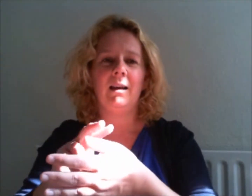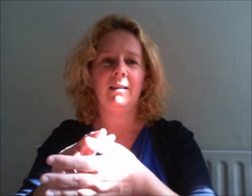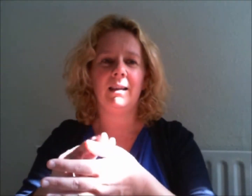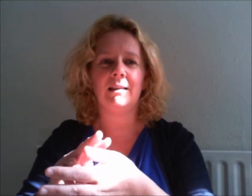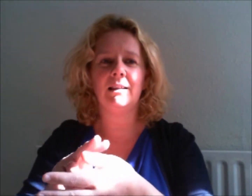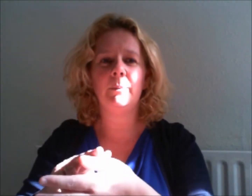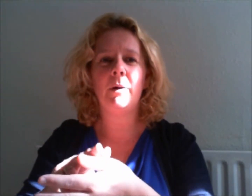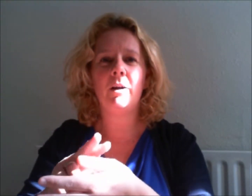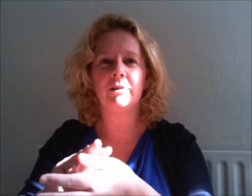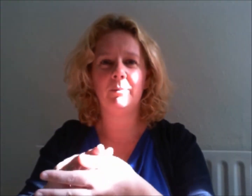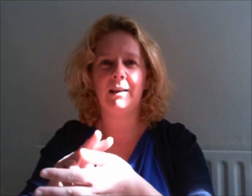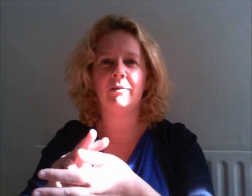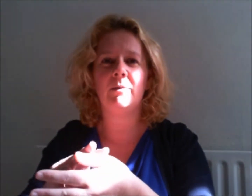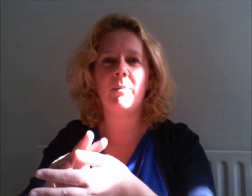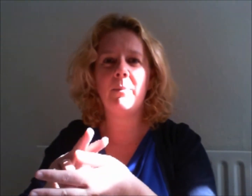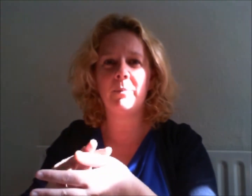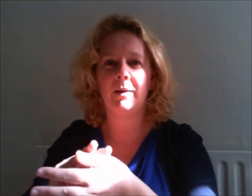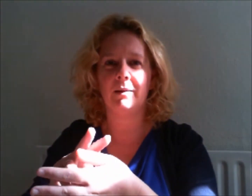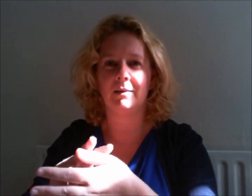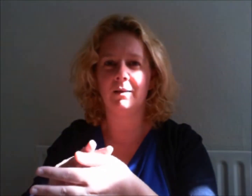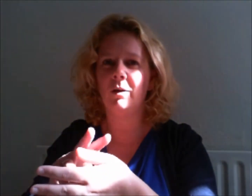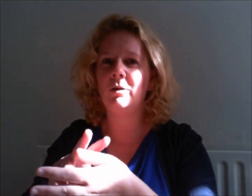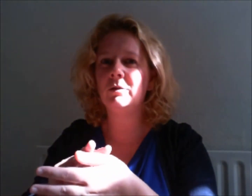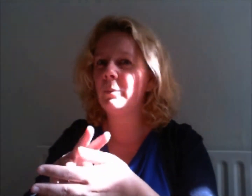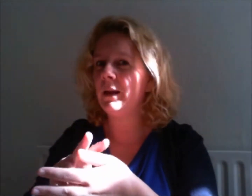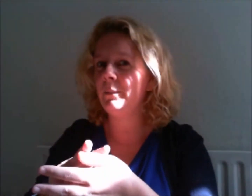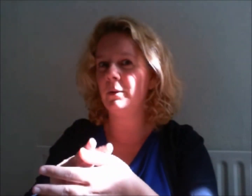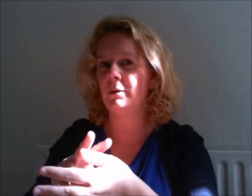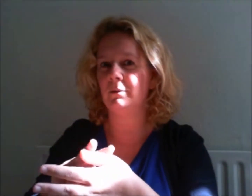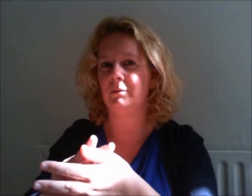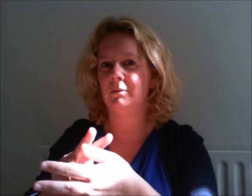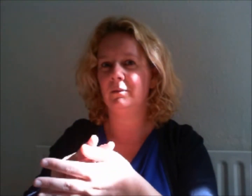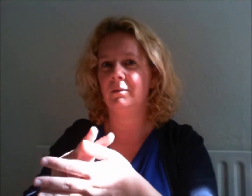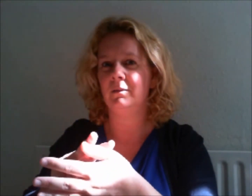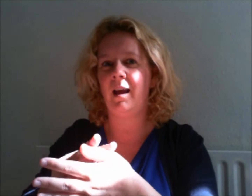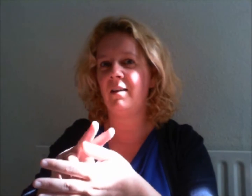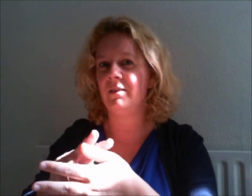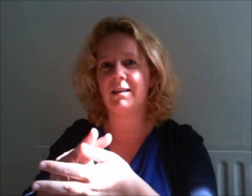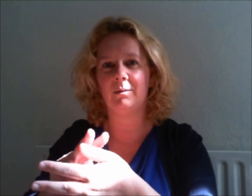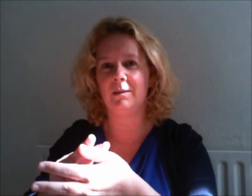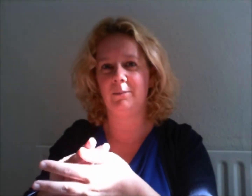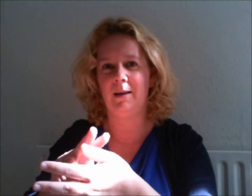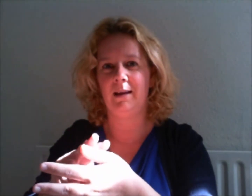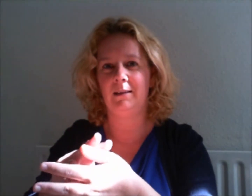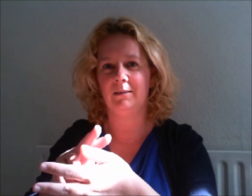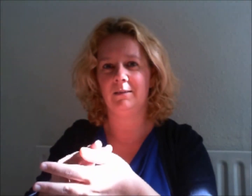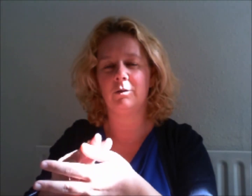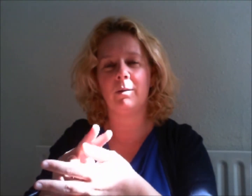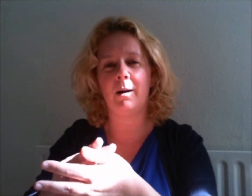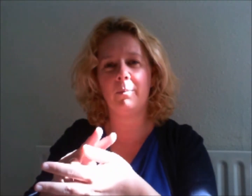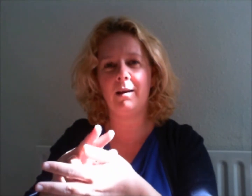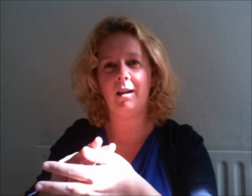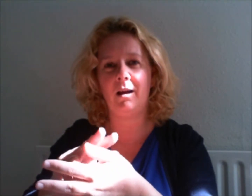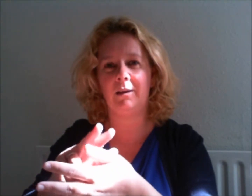There's still a part of me that remembers all the people that ever doubted me throughout my life.